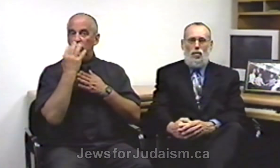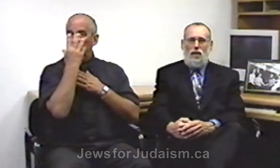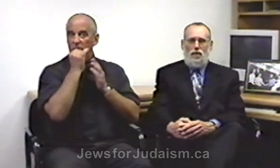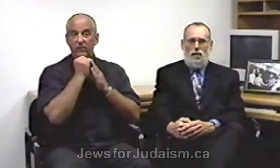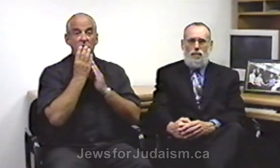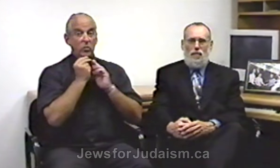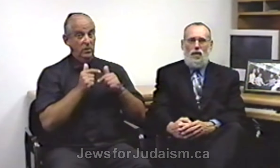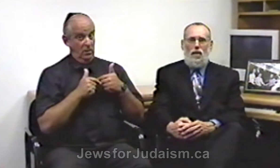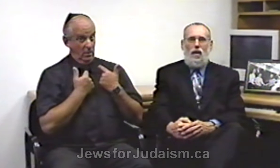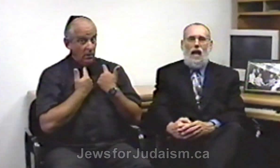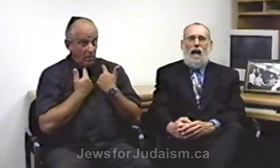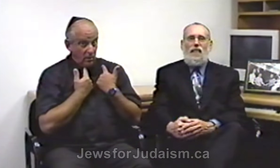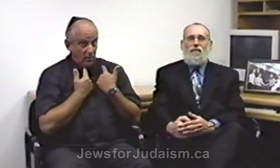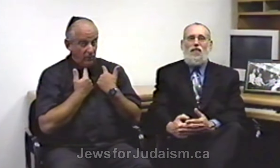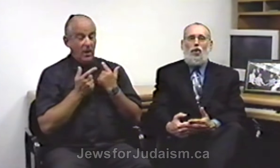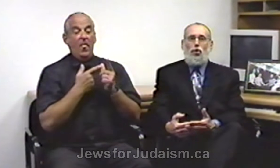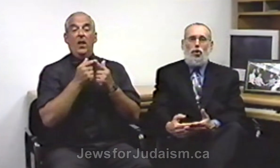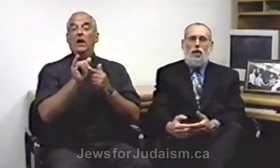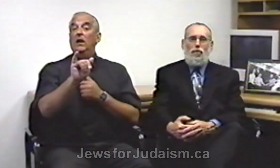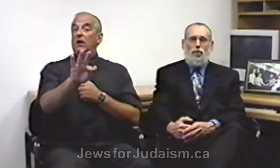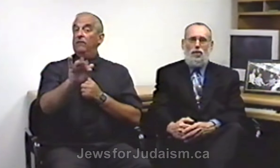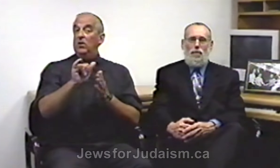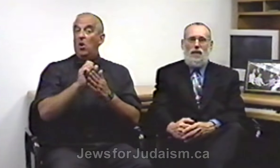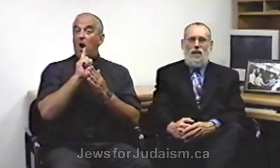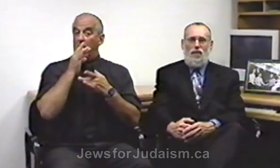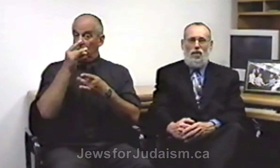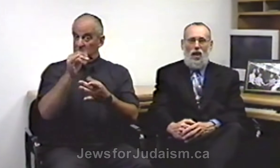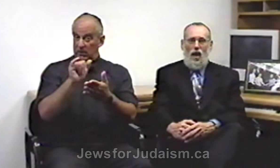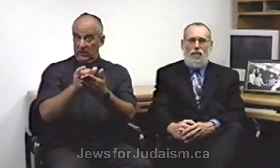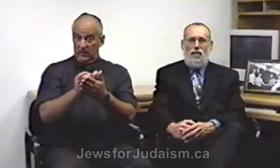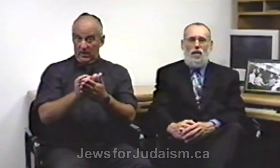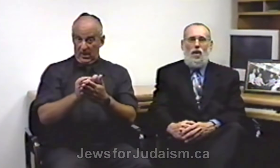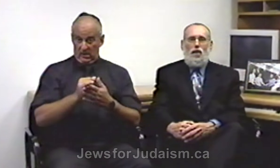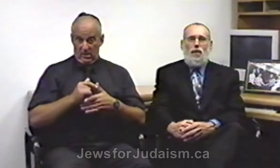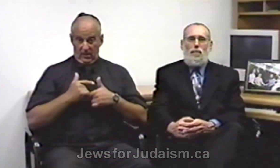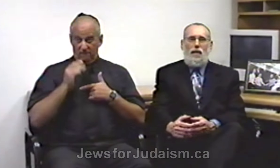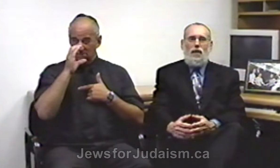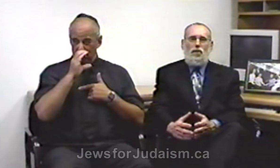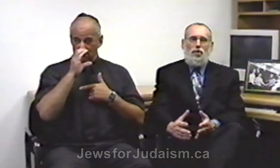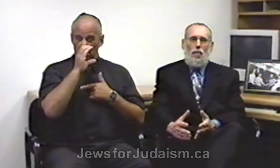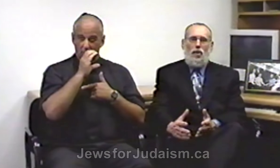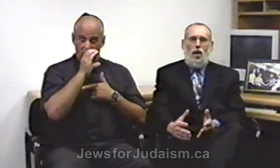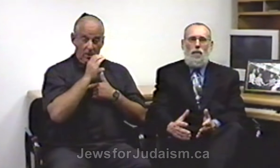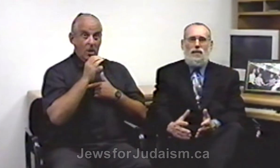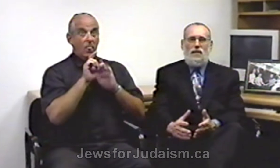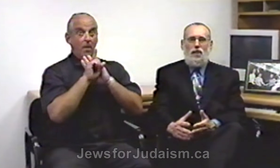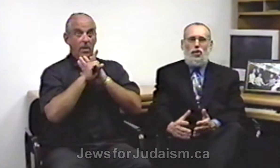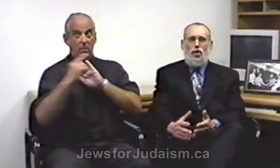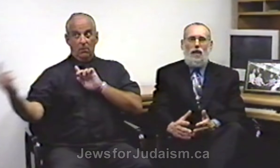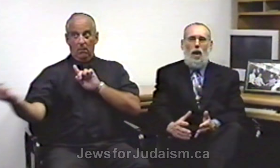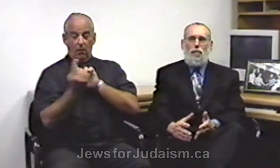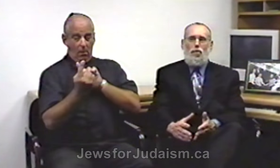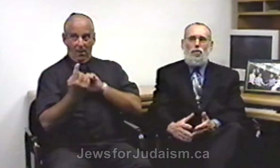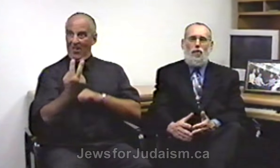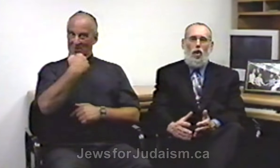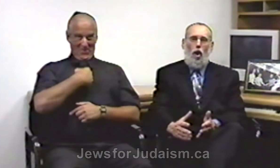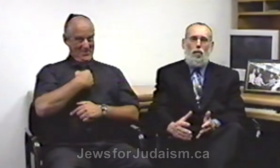Judaism, and if they're looking for something in their life, the minute someone comes and says, look at how beautiful our